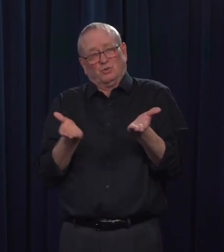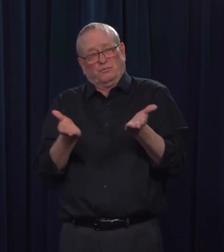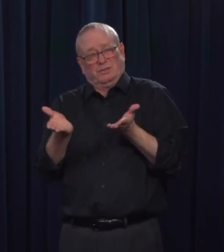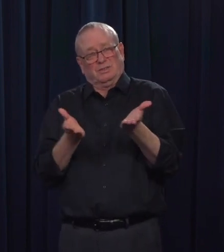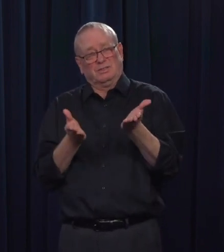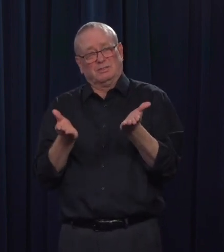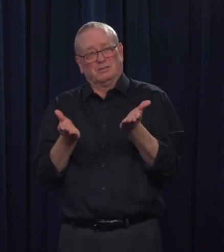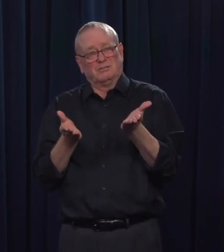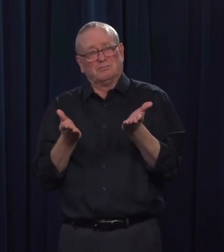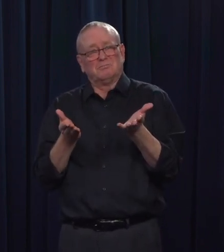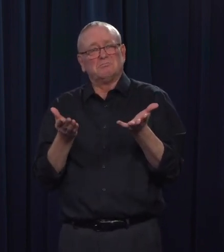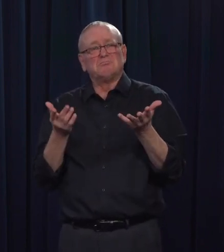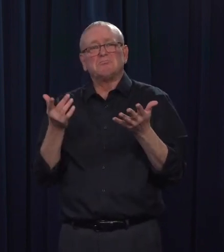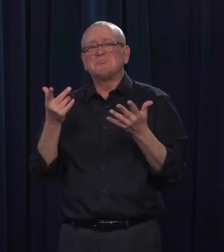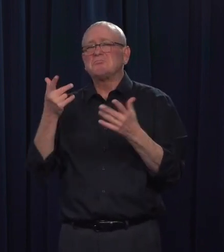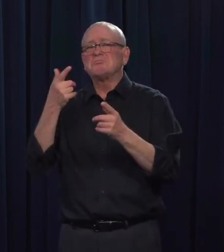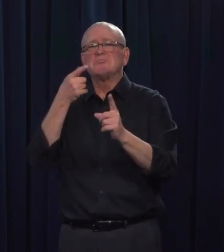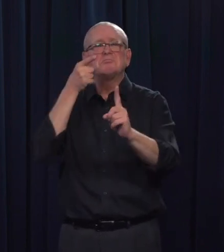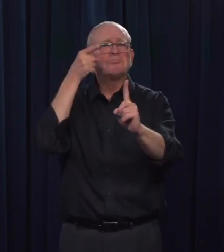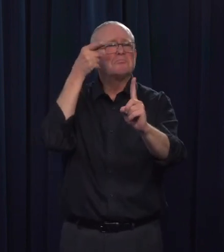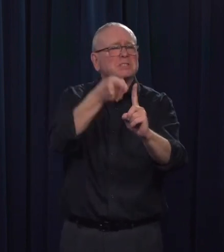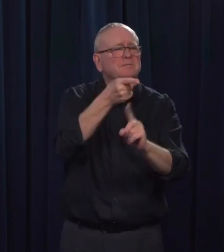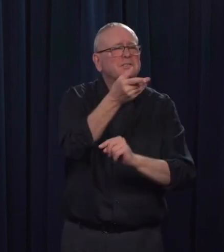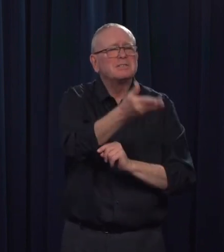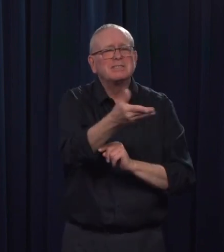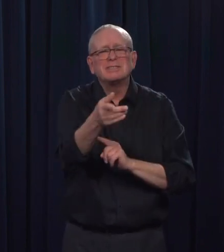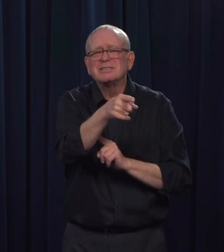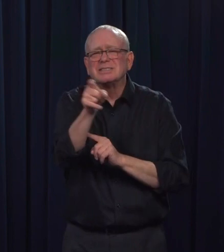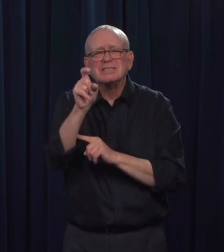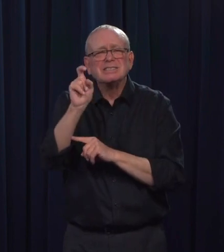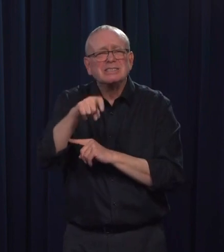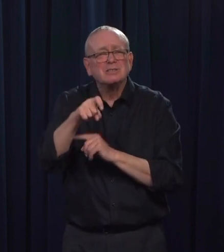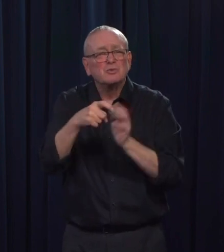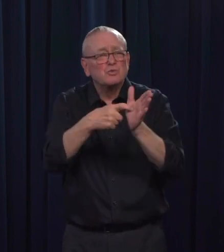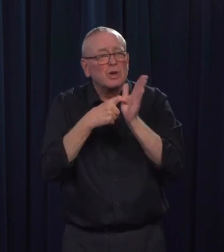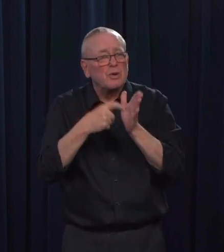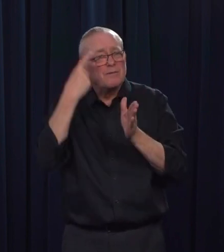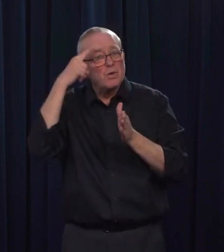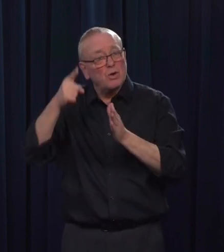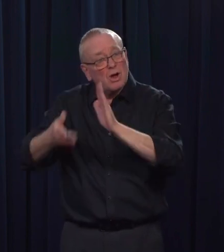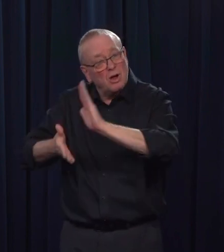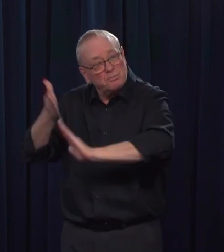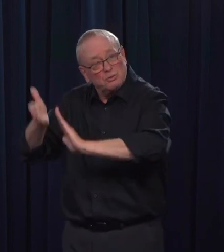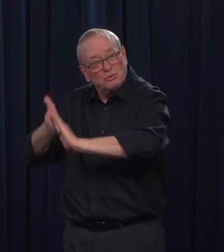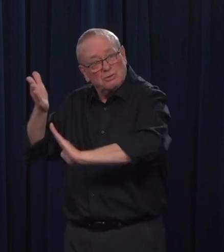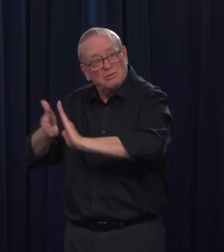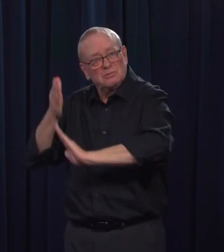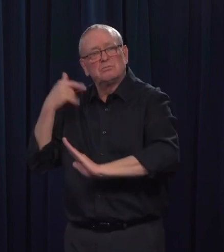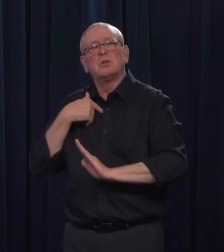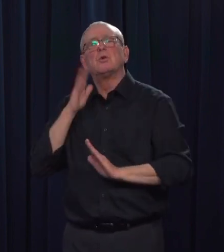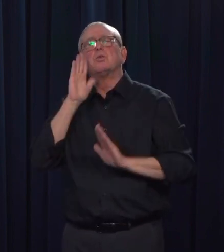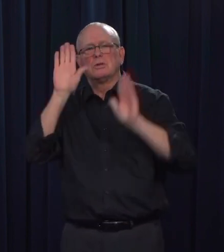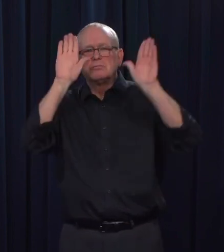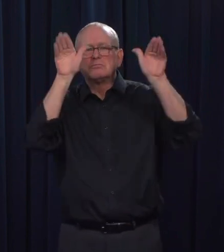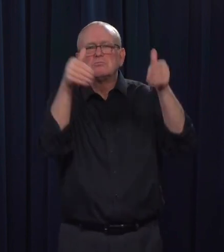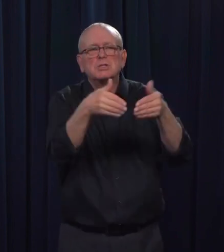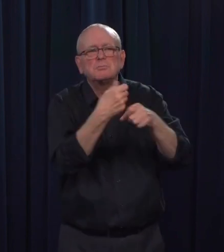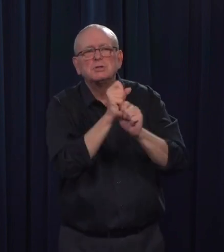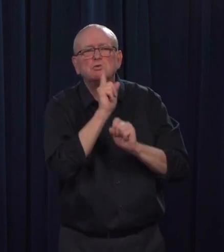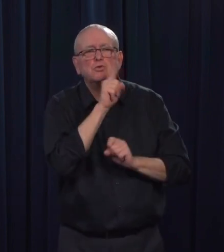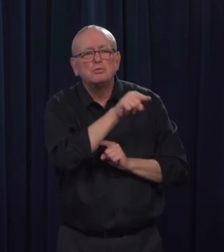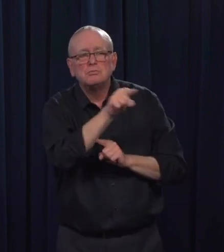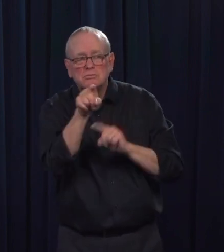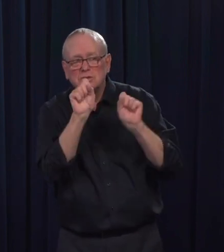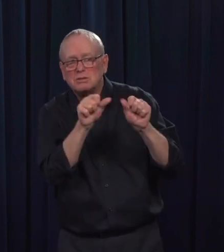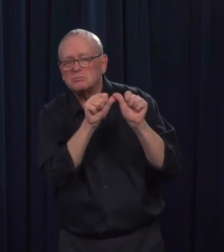something that we would obviously make sure that that supply chain continues as well. Be, as, because as you point out, whether it's, it's vaccine